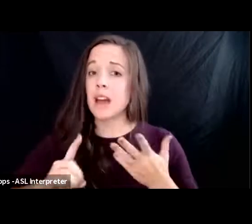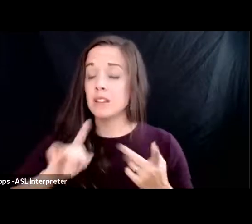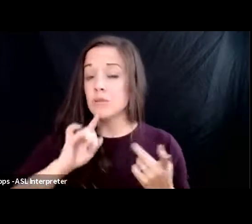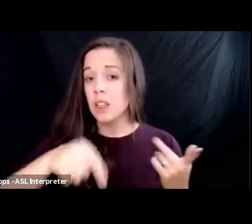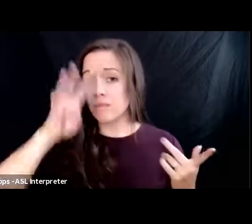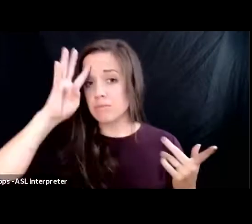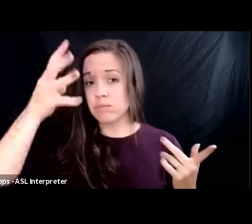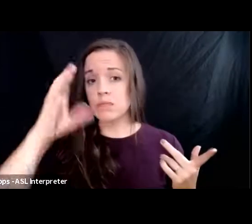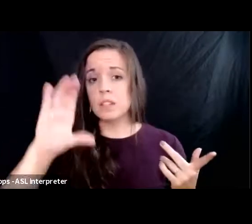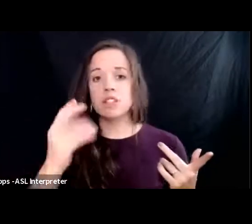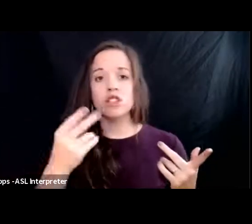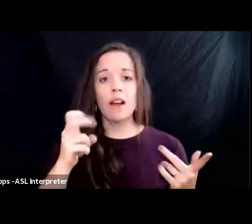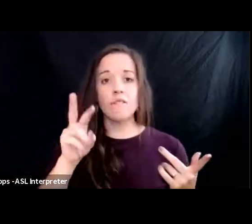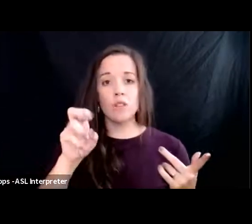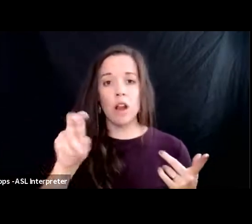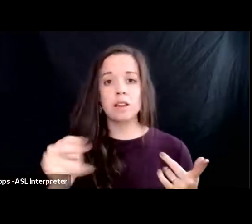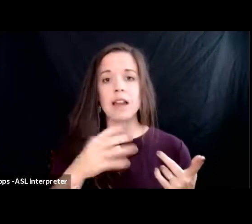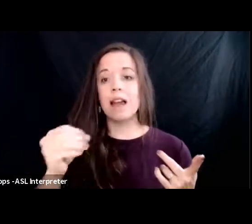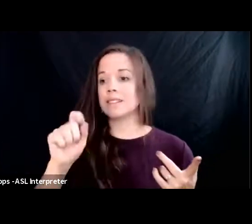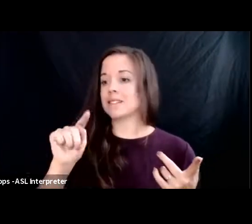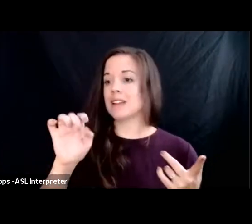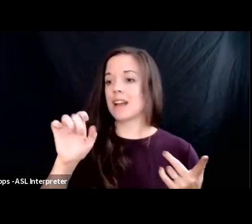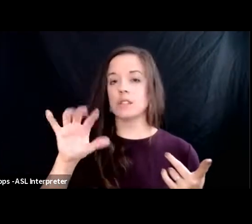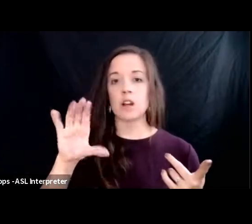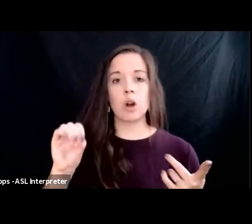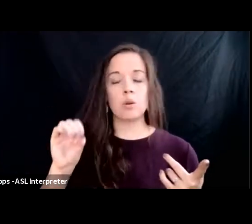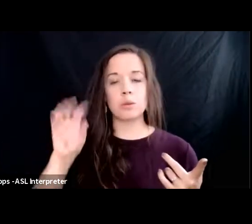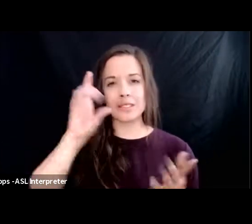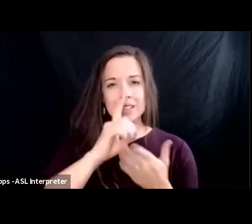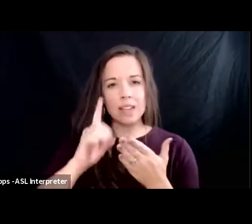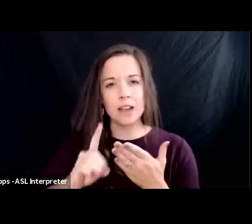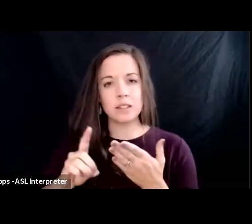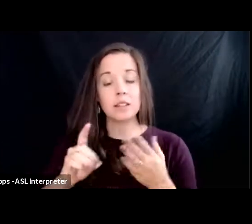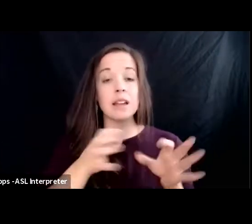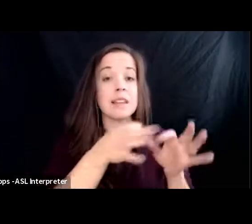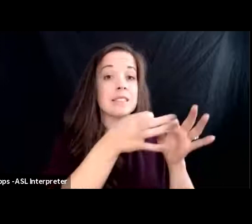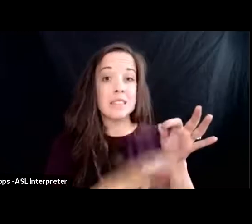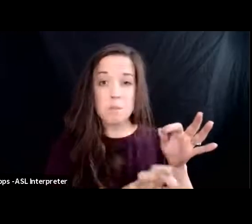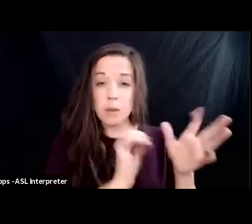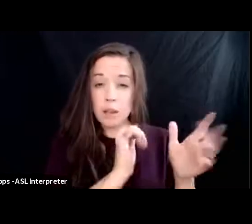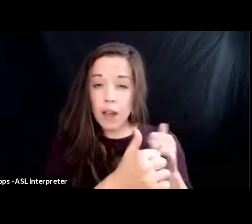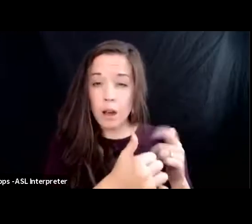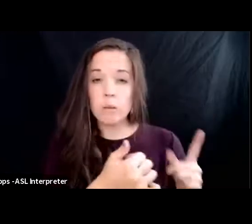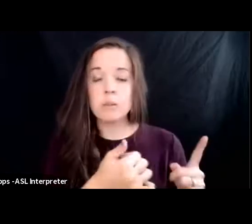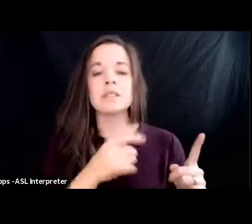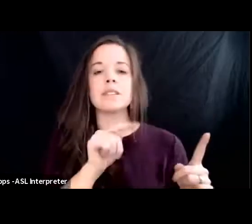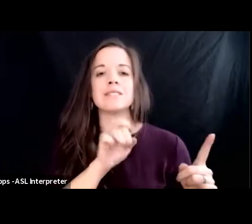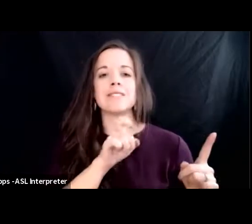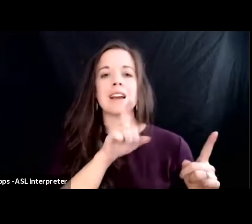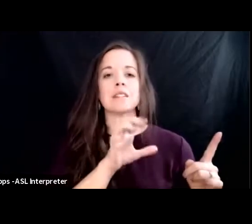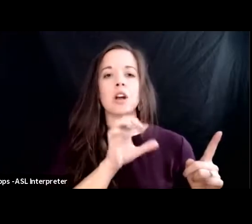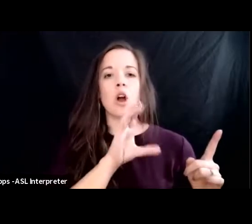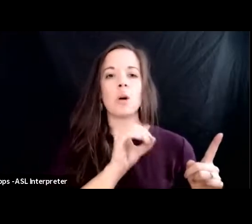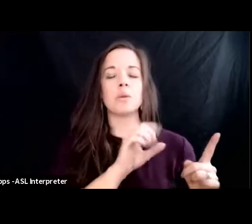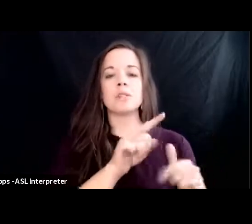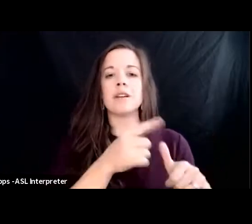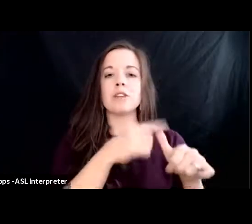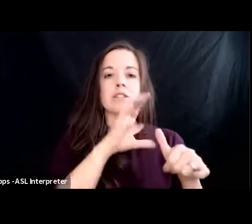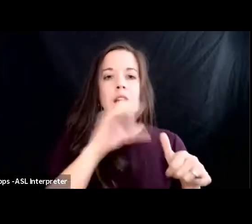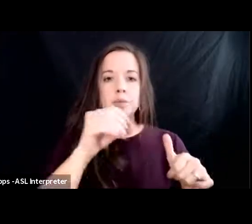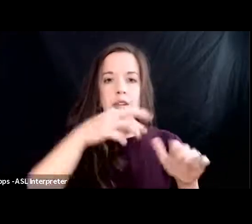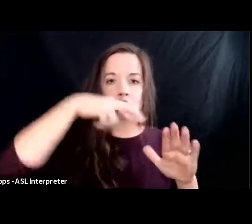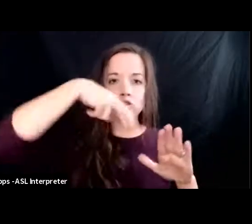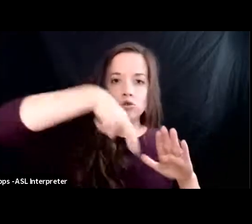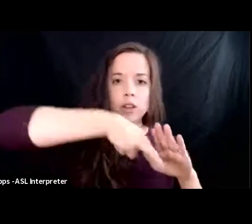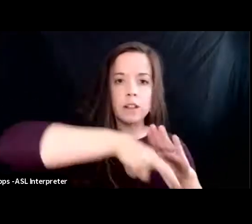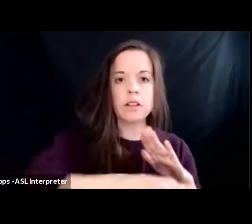chevron and texaco's design simple is the fact that texaco was the first company to drill for oil in the